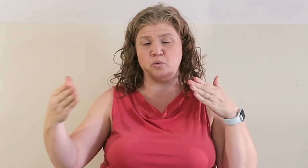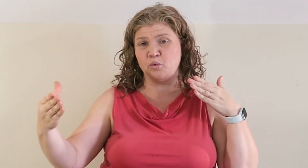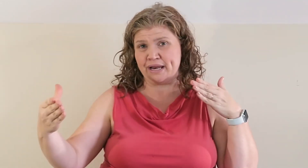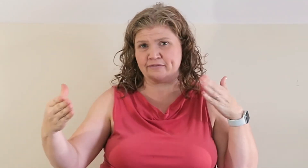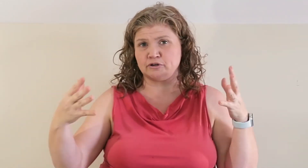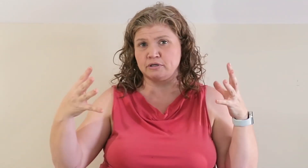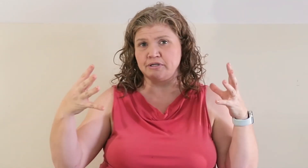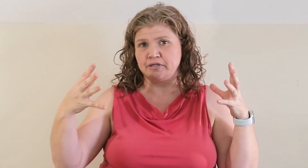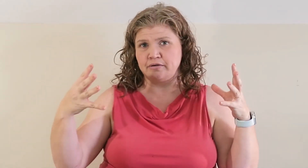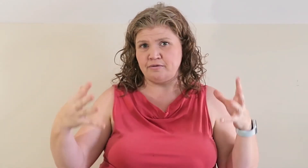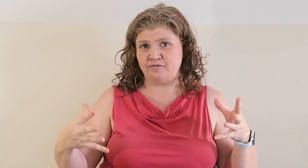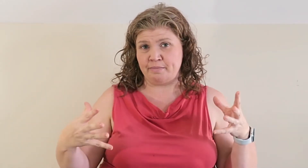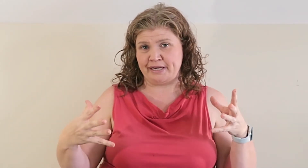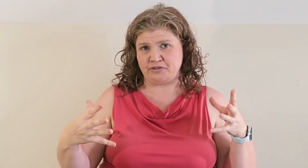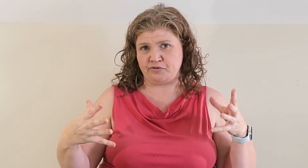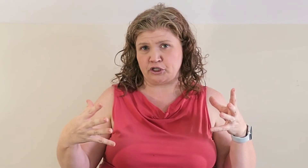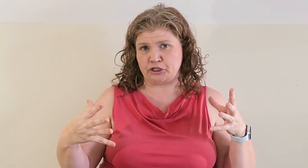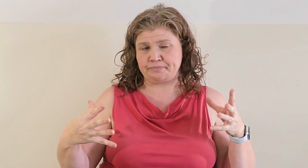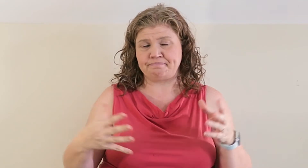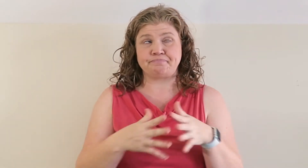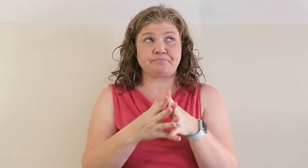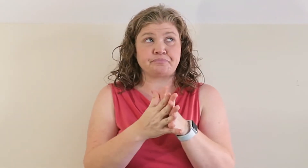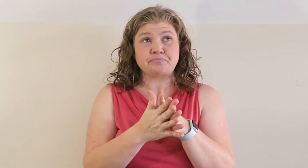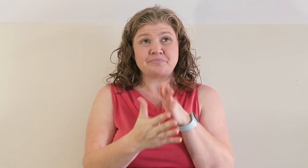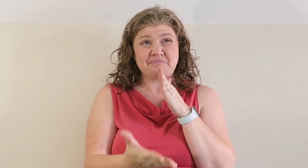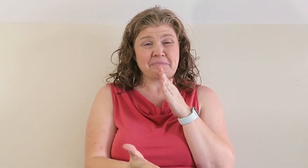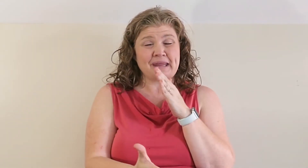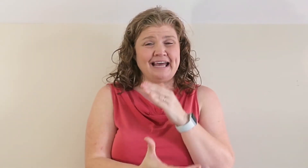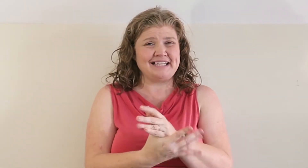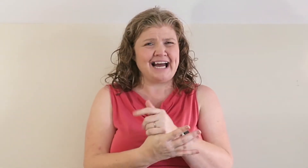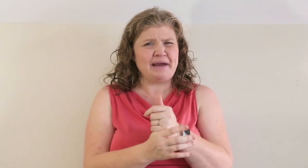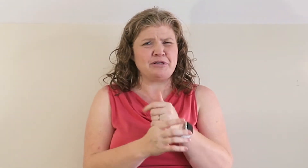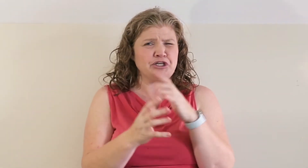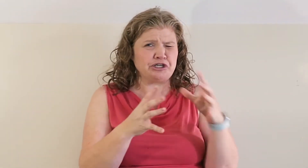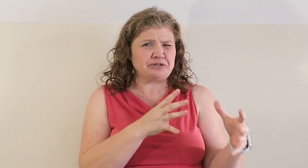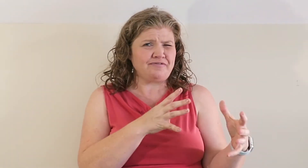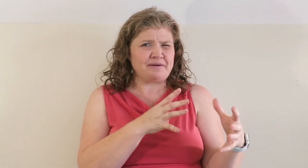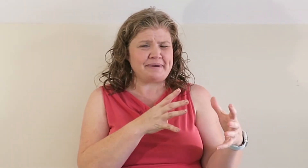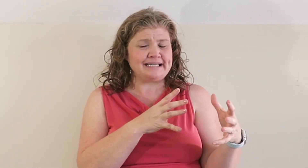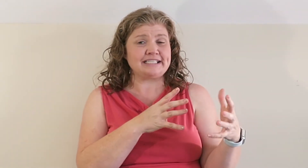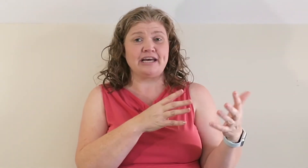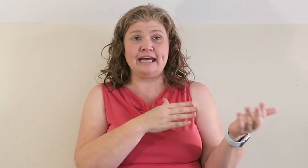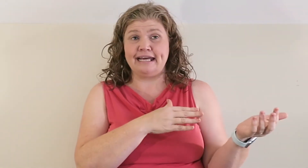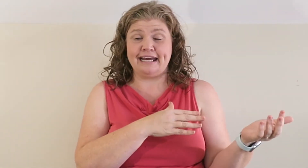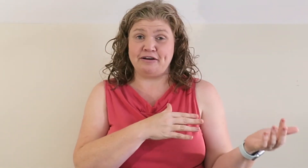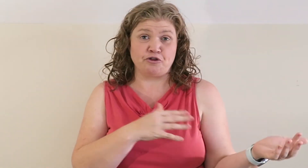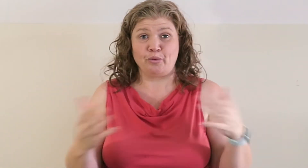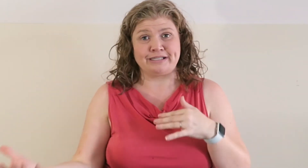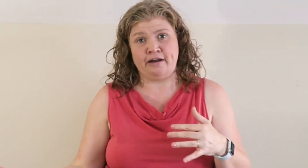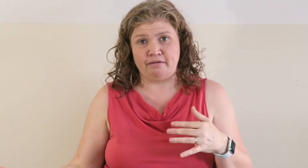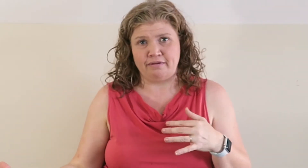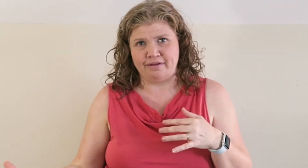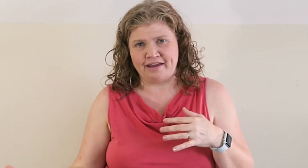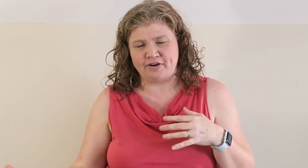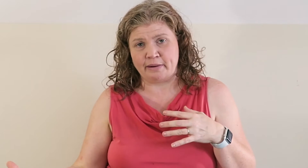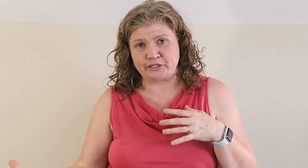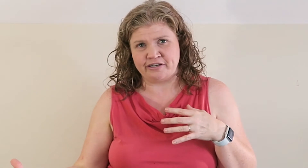whatever fit best for her. And the time that usually fit best, there wasn't live option